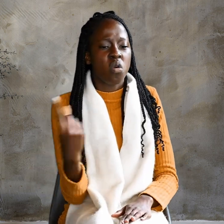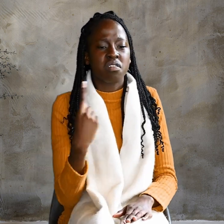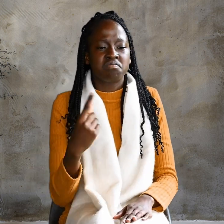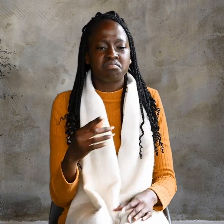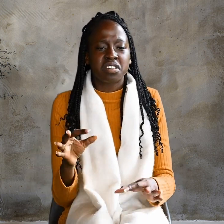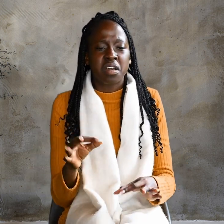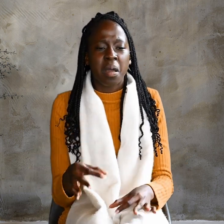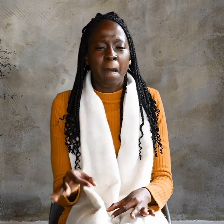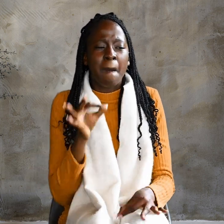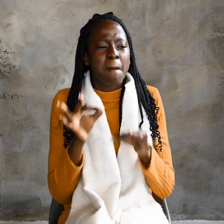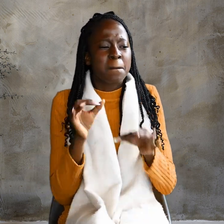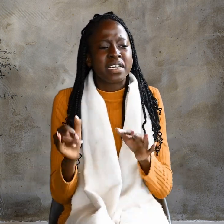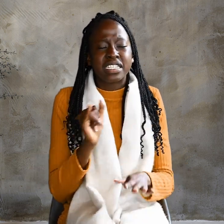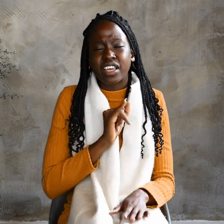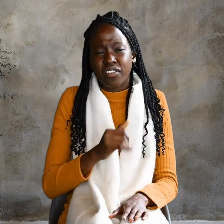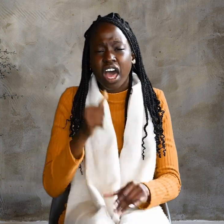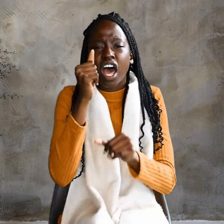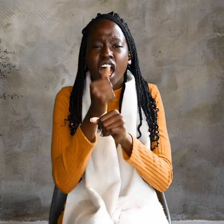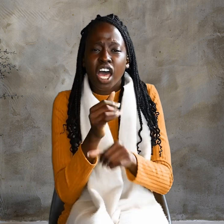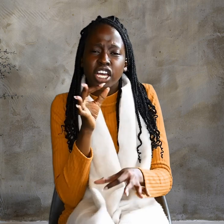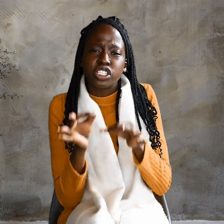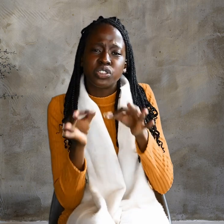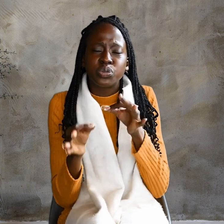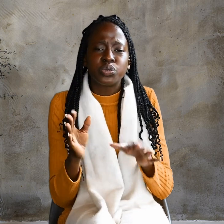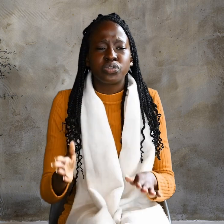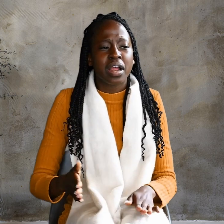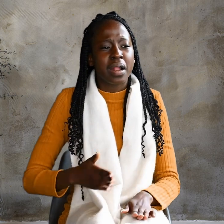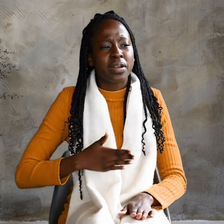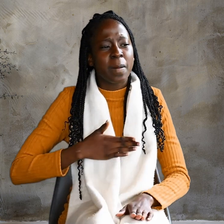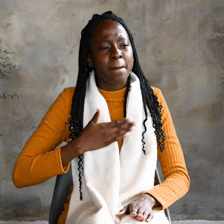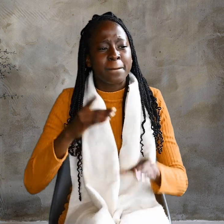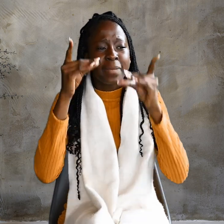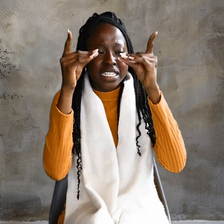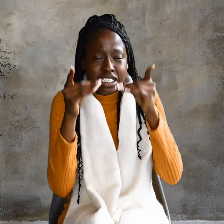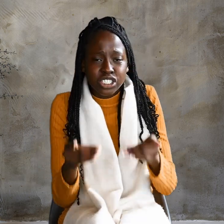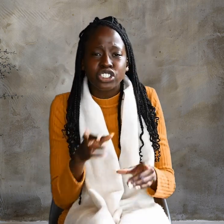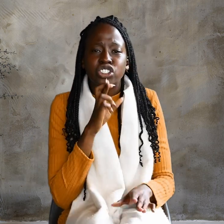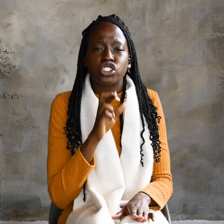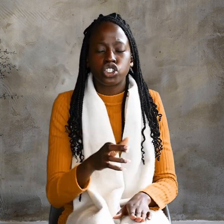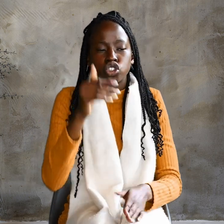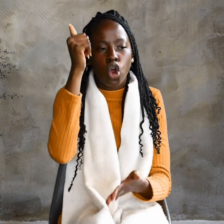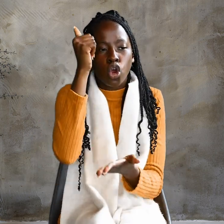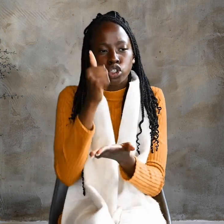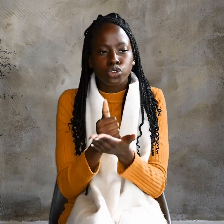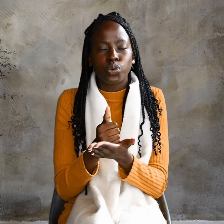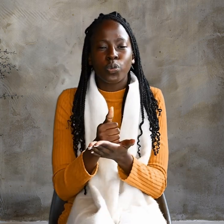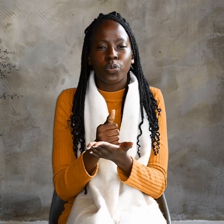But if I do judge, My decisions are true.